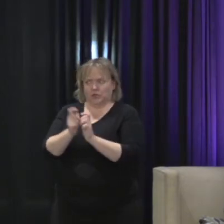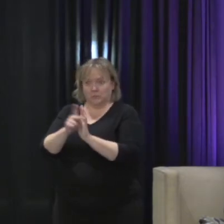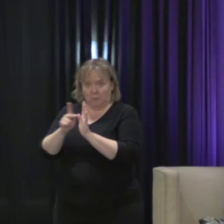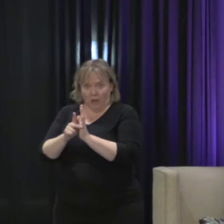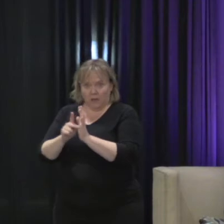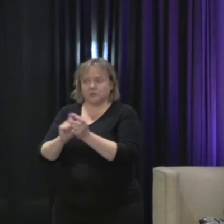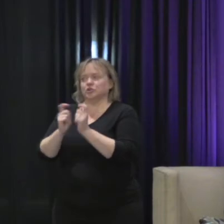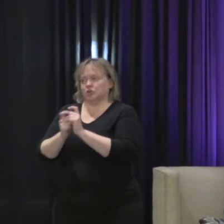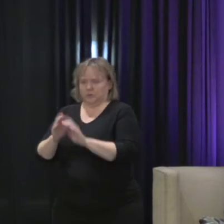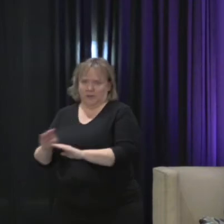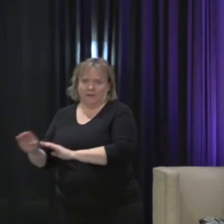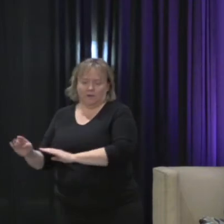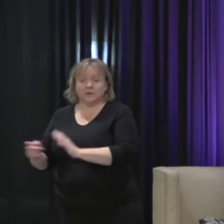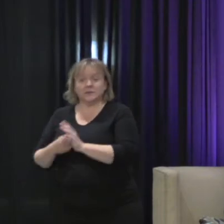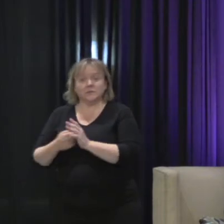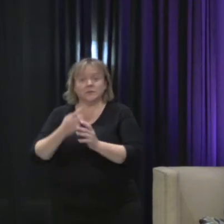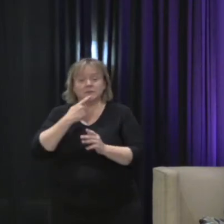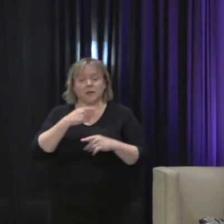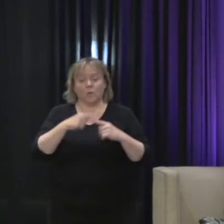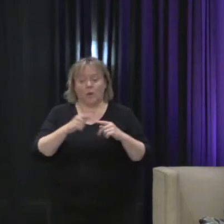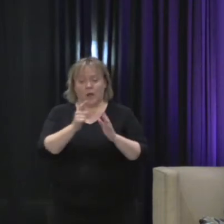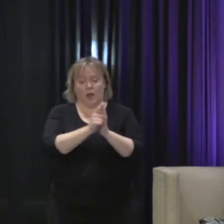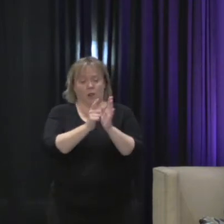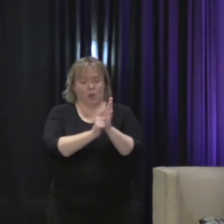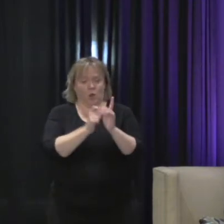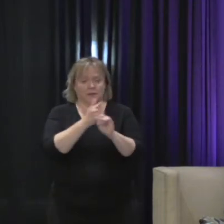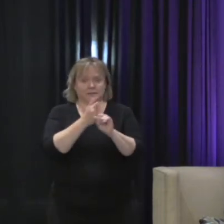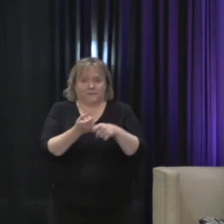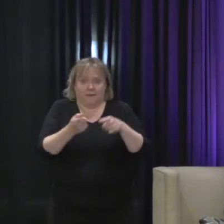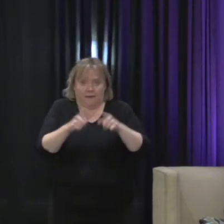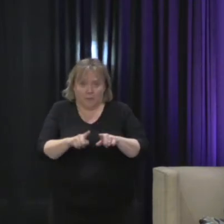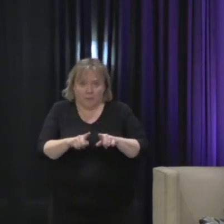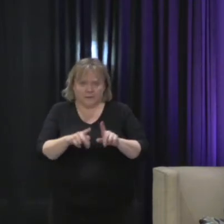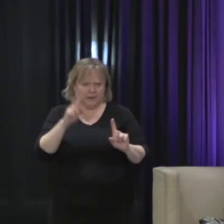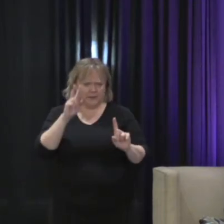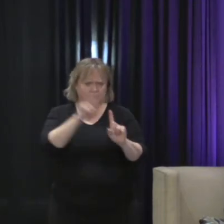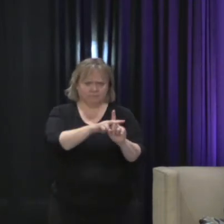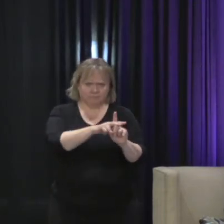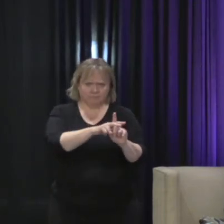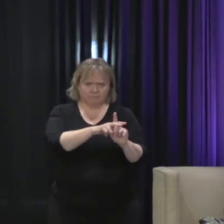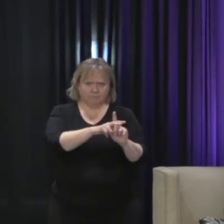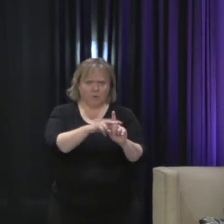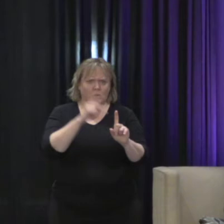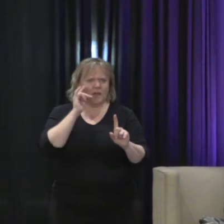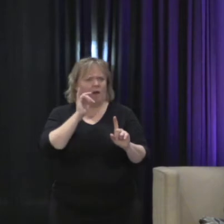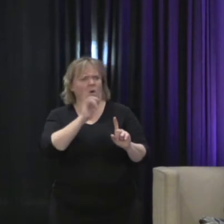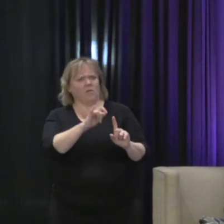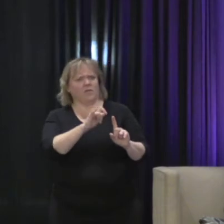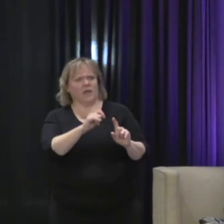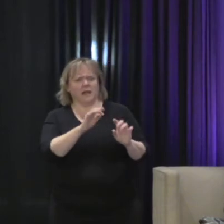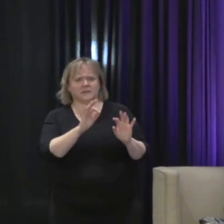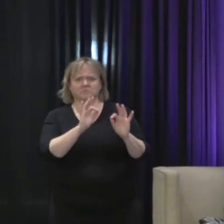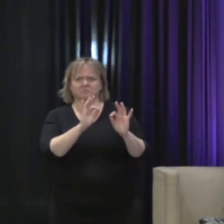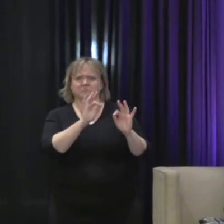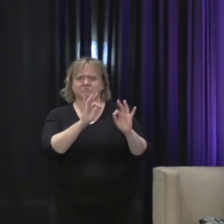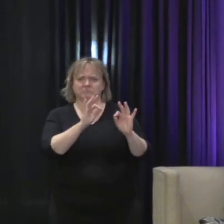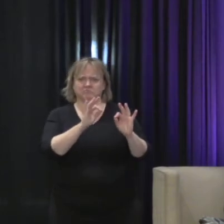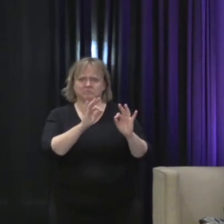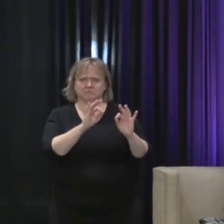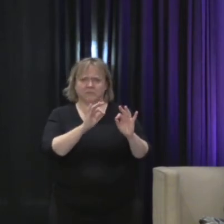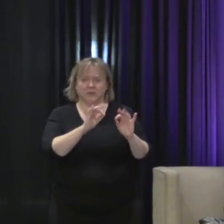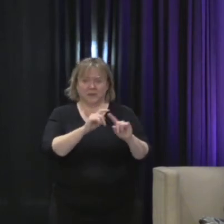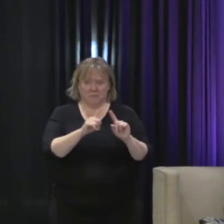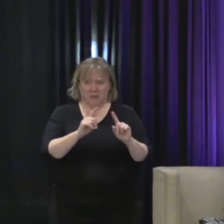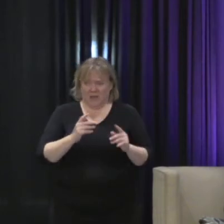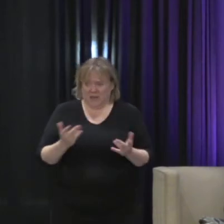when law gets implemented in a direct way, we think it's a game changer. But even in our own